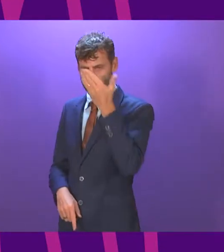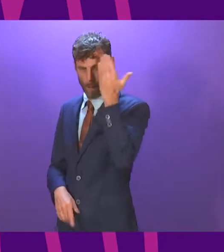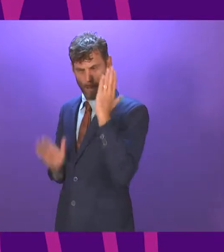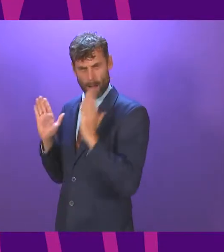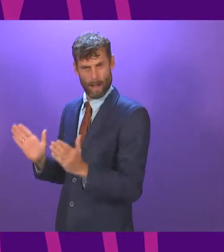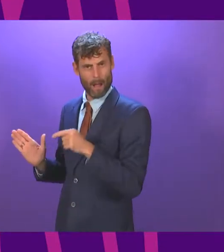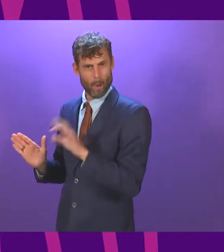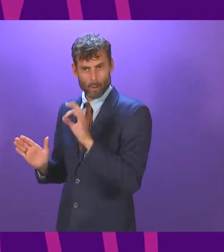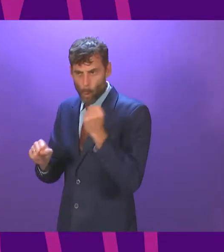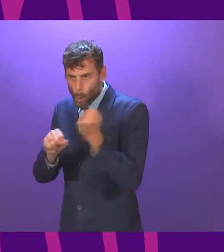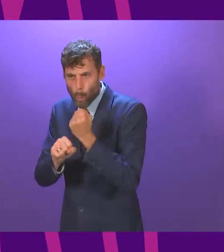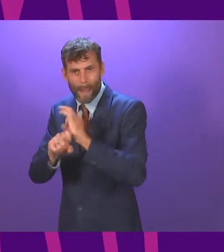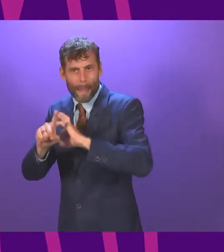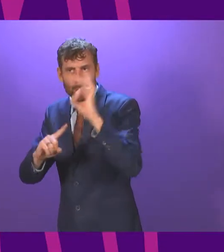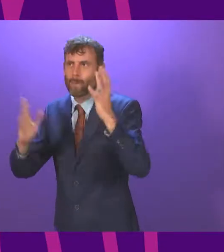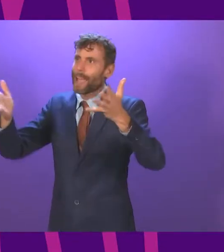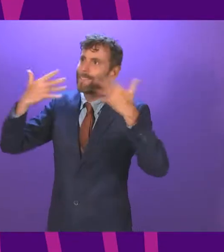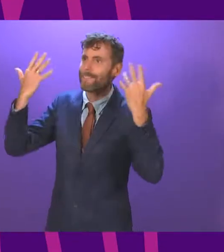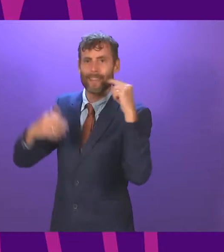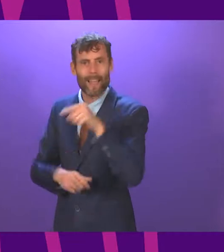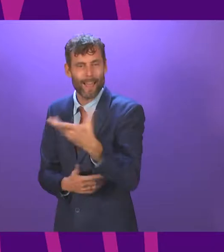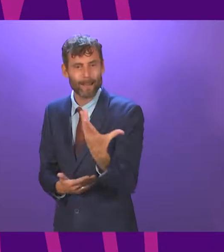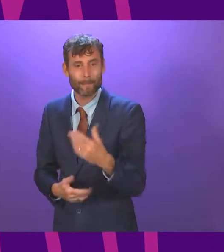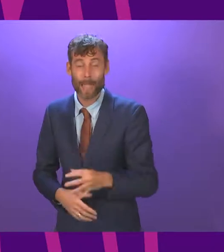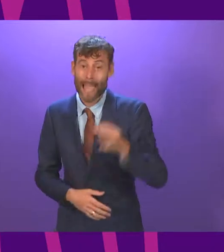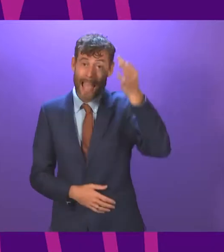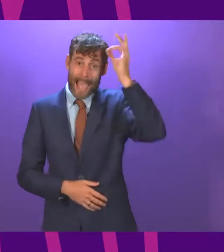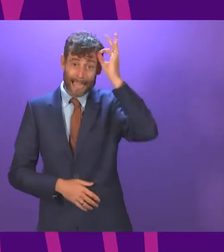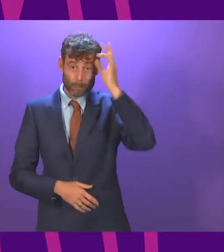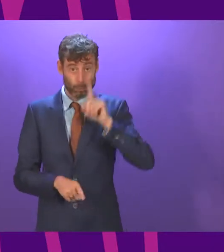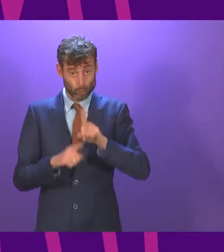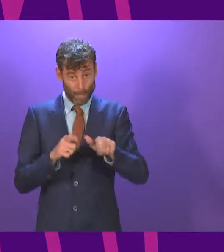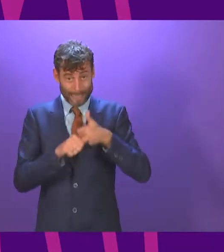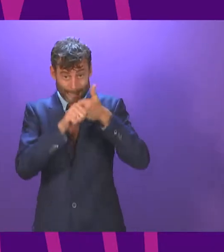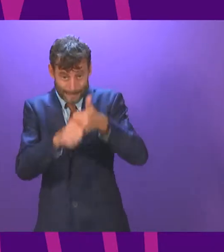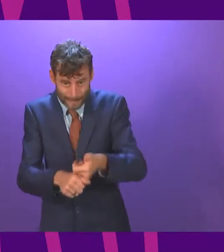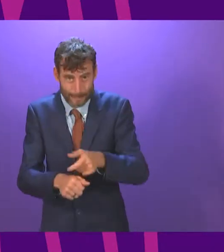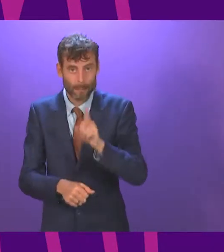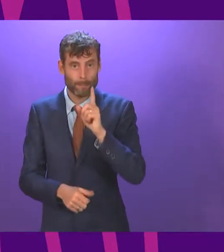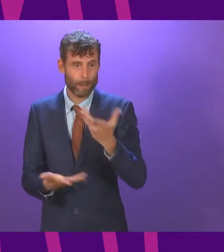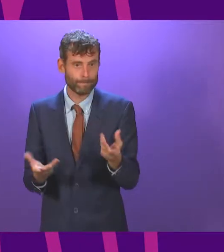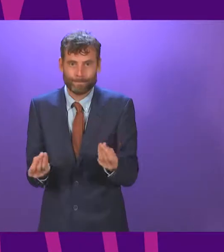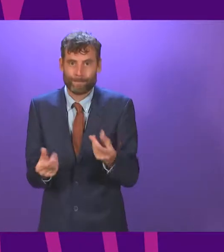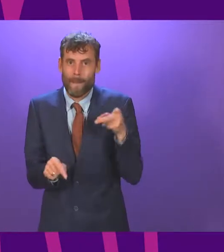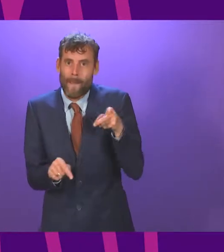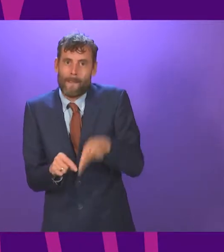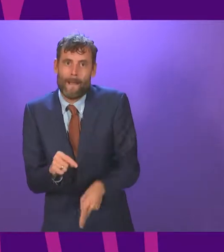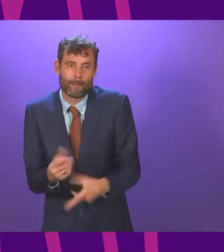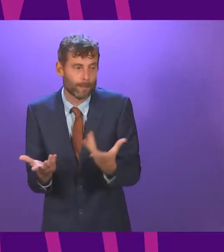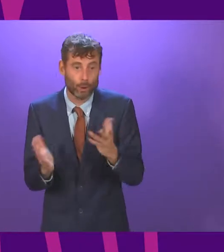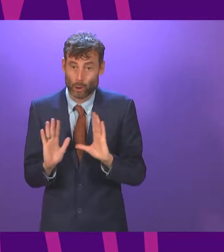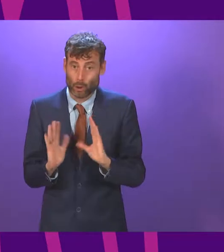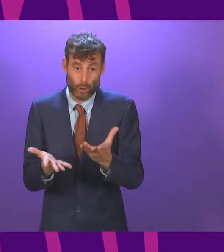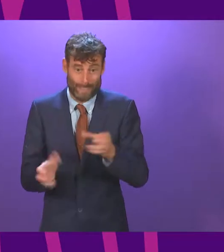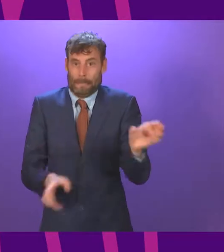Councils once again facing cuts in the midst of hugely unprecedented times when services and hard working staff are stretched